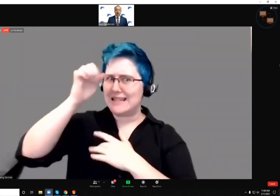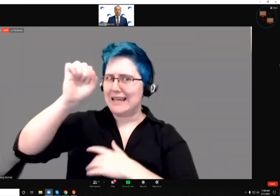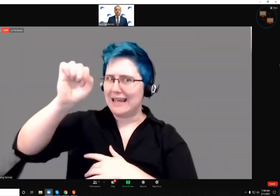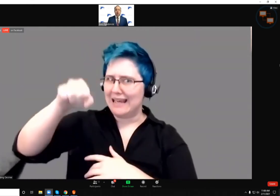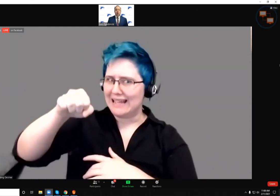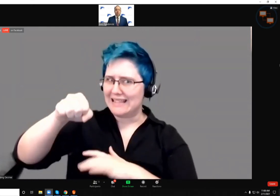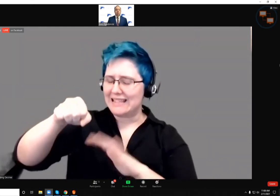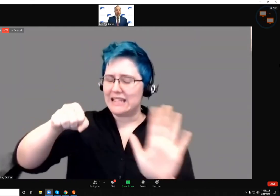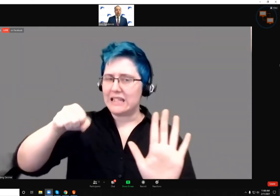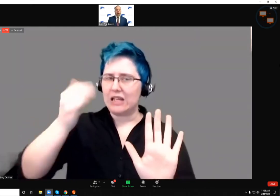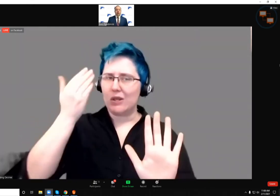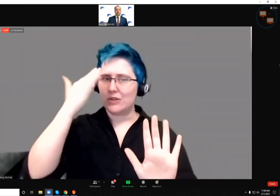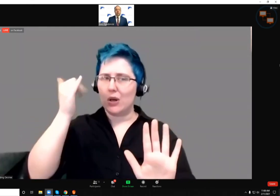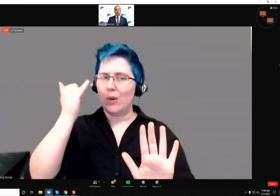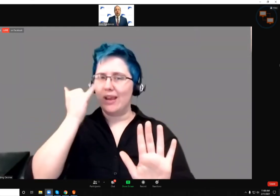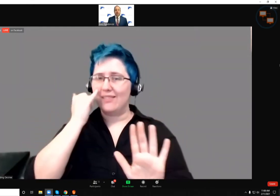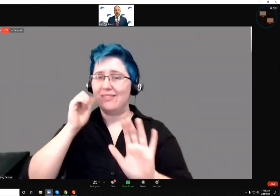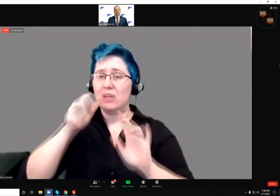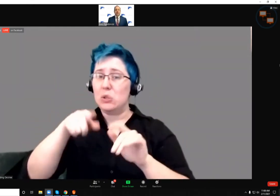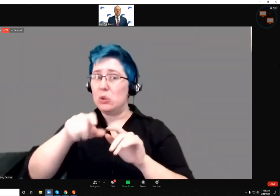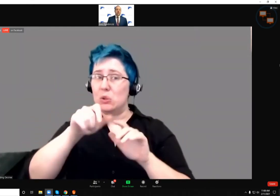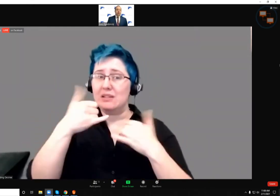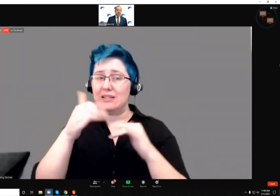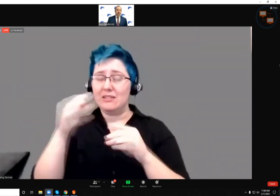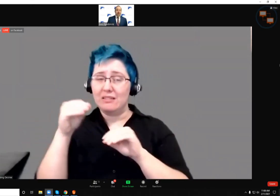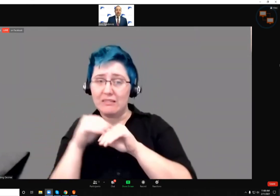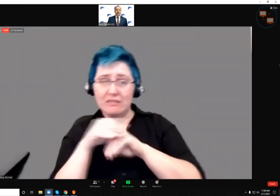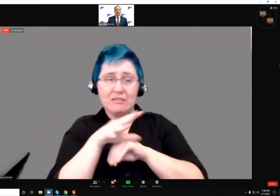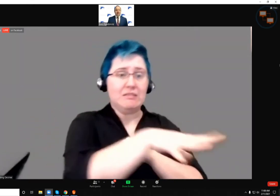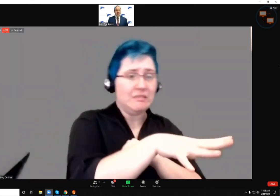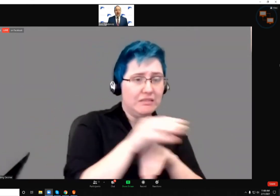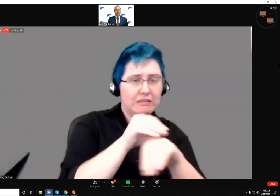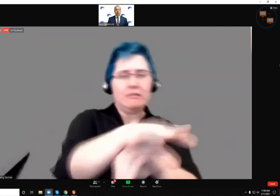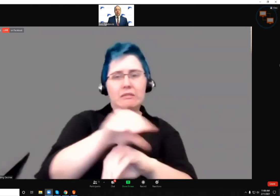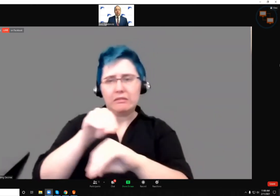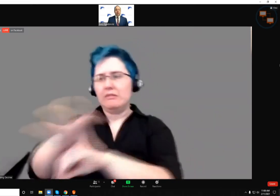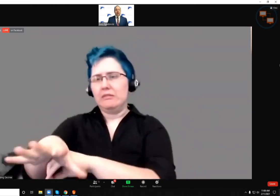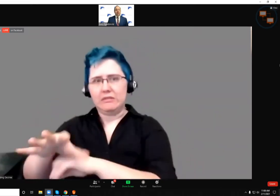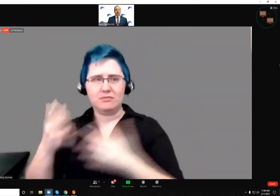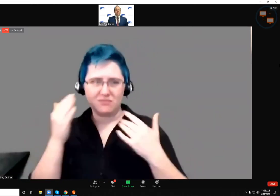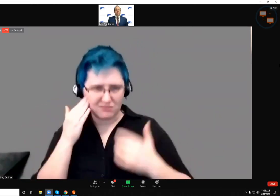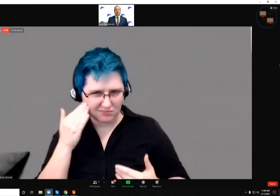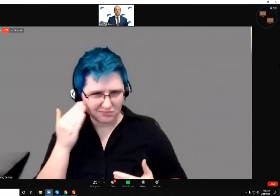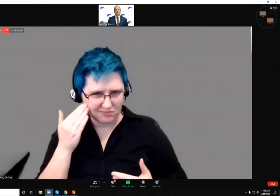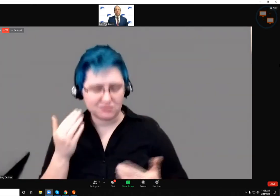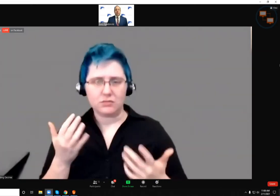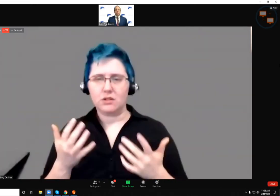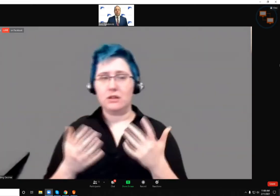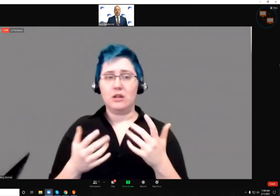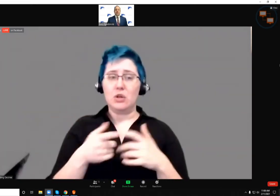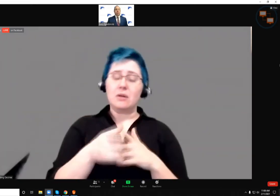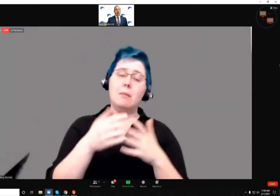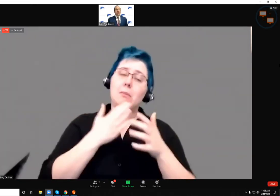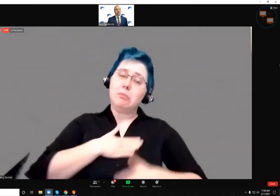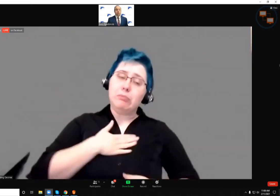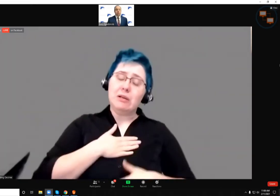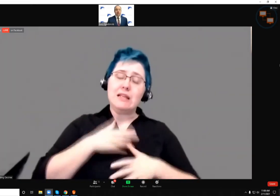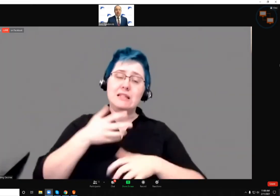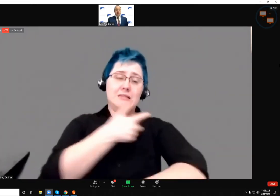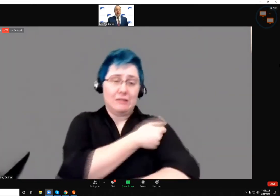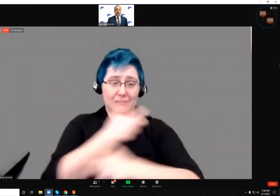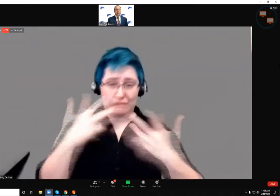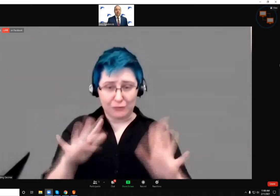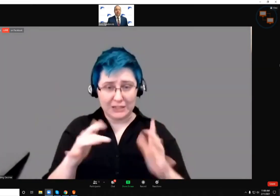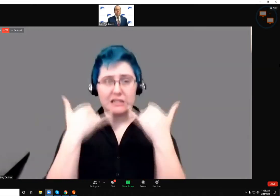again, not enough is known about whether or not you can still carry the virus, spread it to others. At this time, those who get the vaccine should still continue to wear a mask and practice social